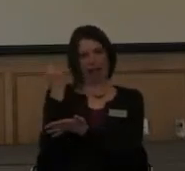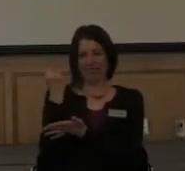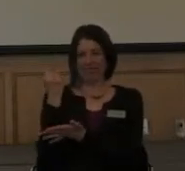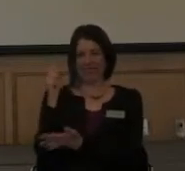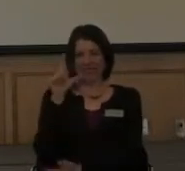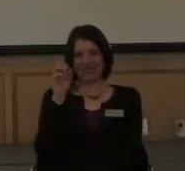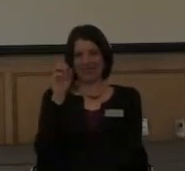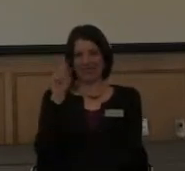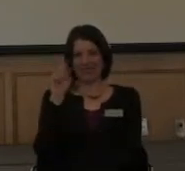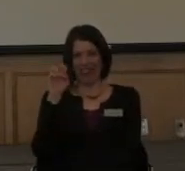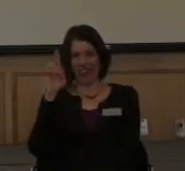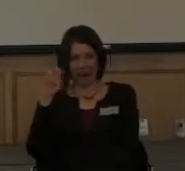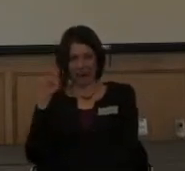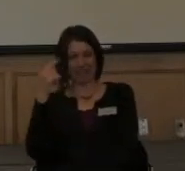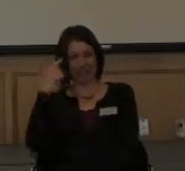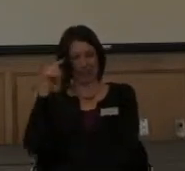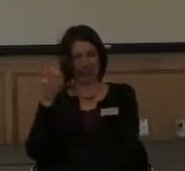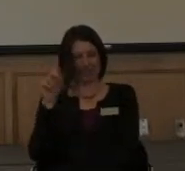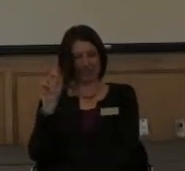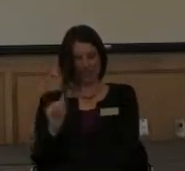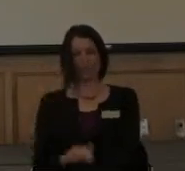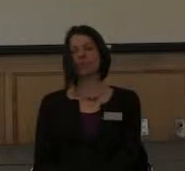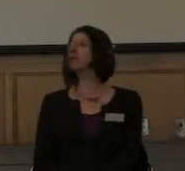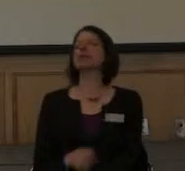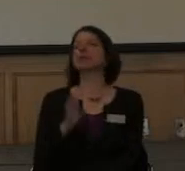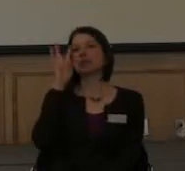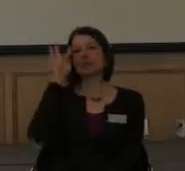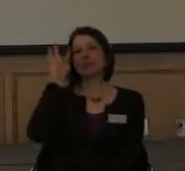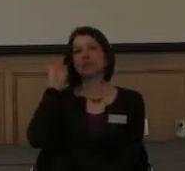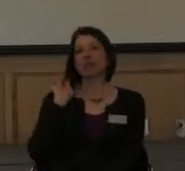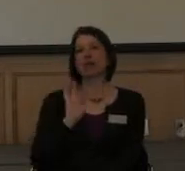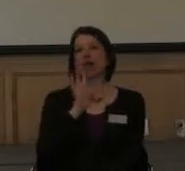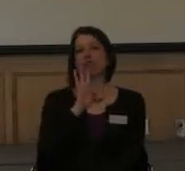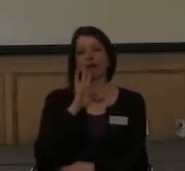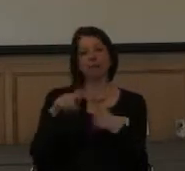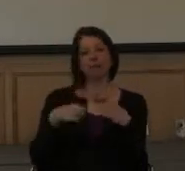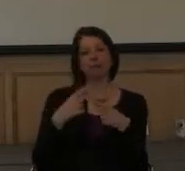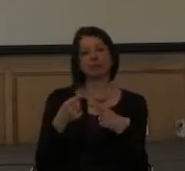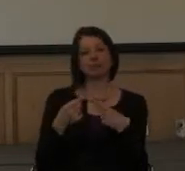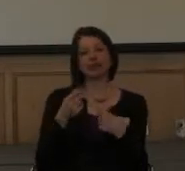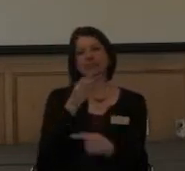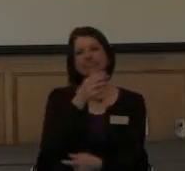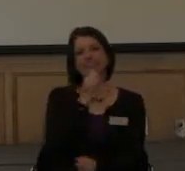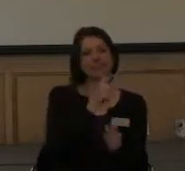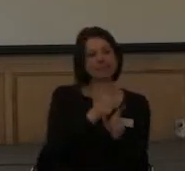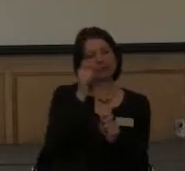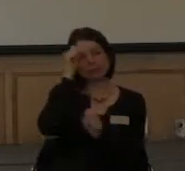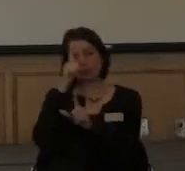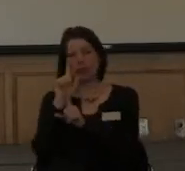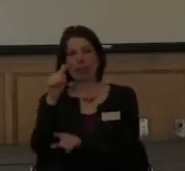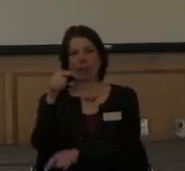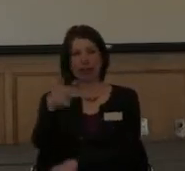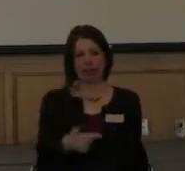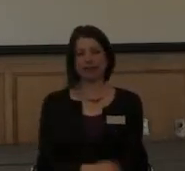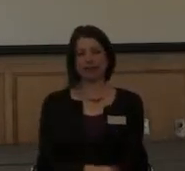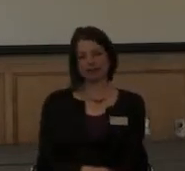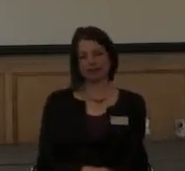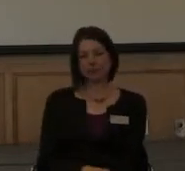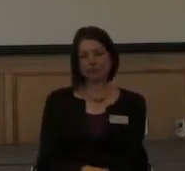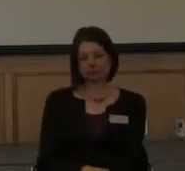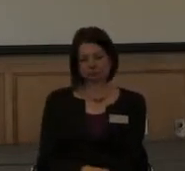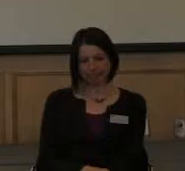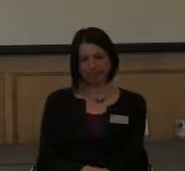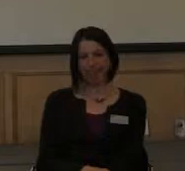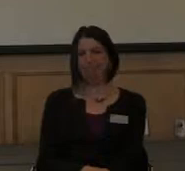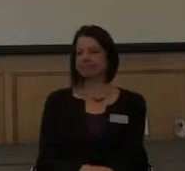I'll talk probably a little bit more about my sister and brother at the end. But, a lot of the same things about growing up and getting